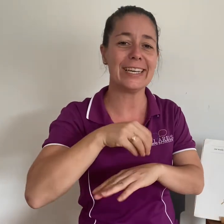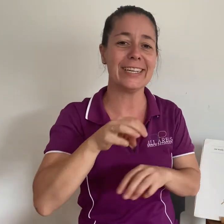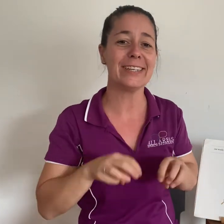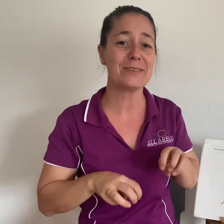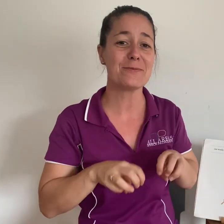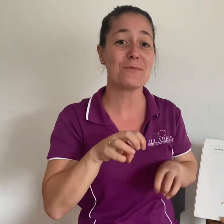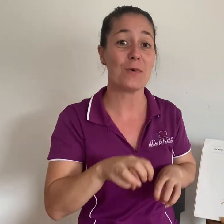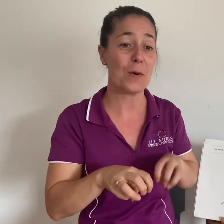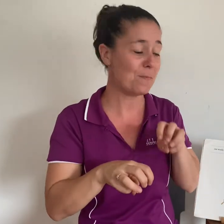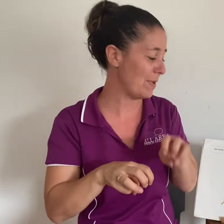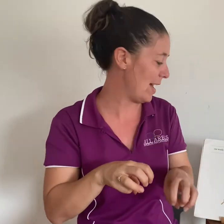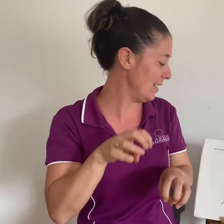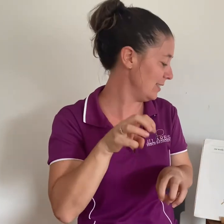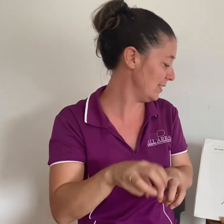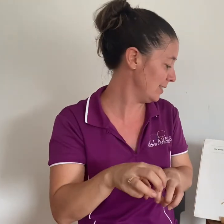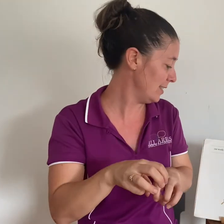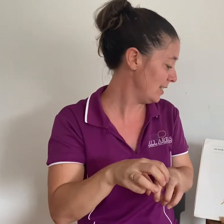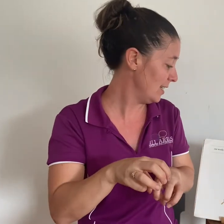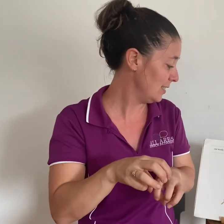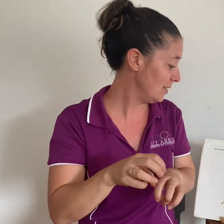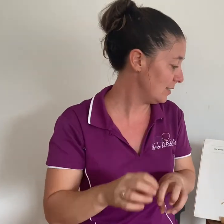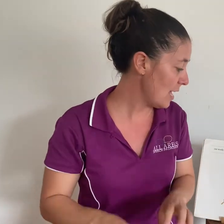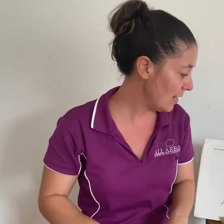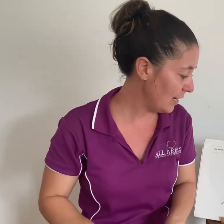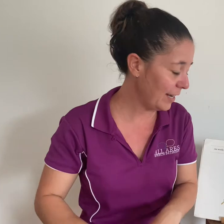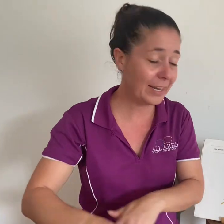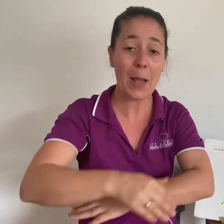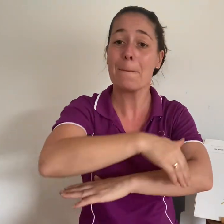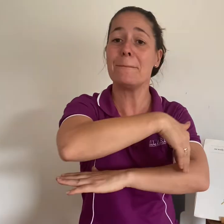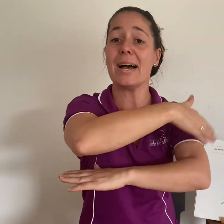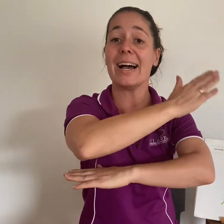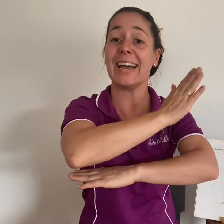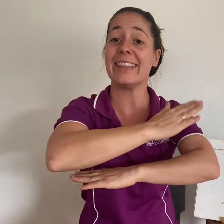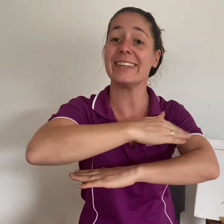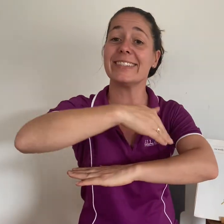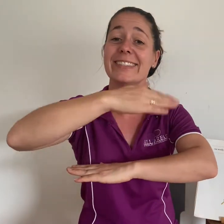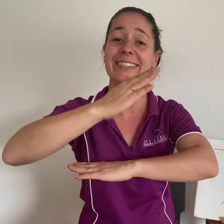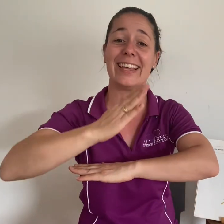wombat sunning by the sea